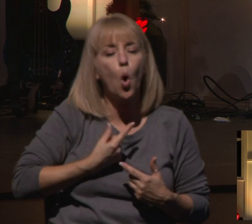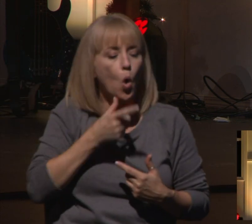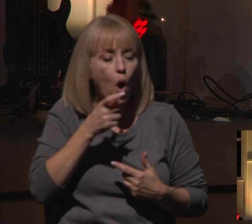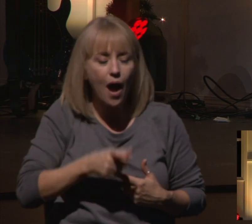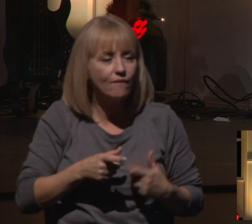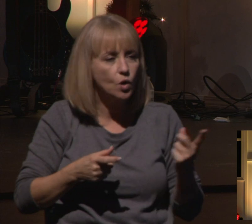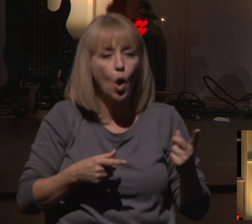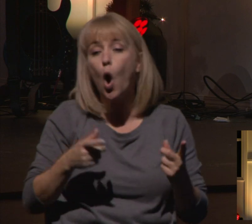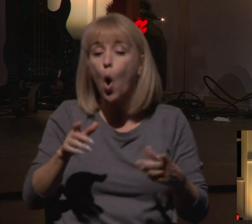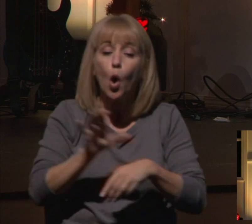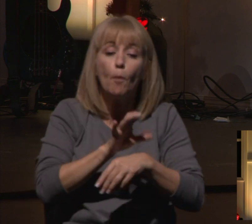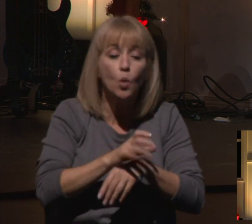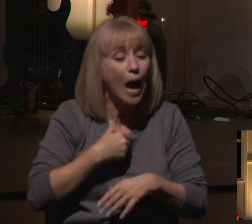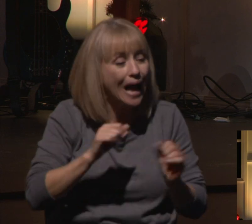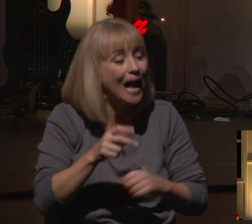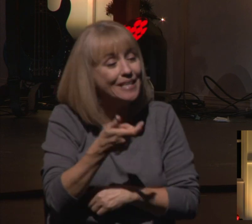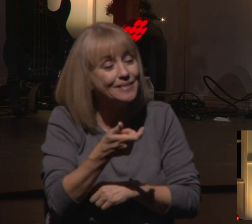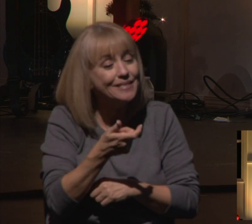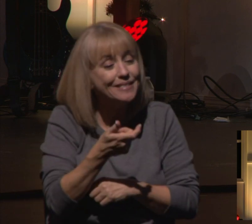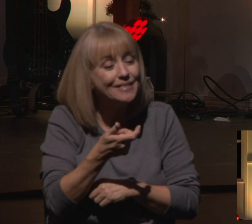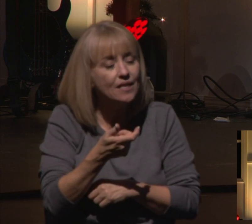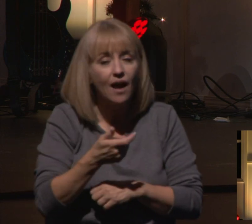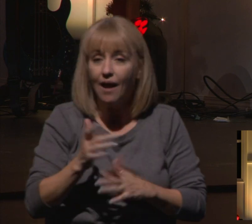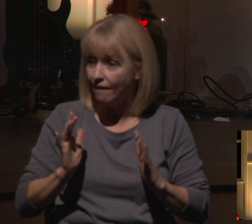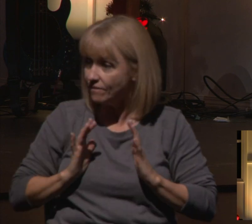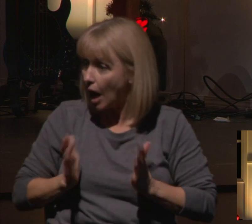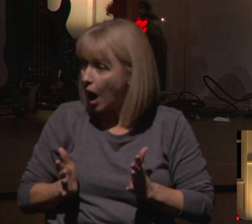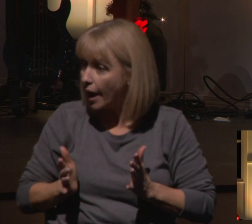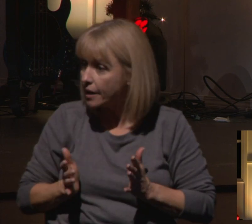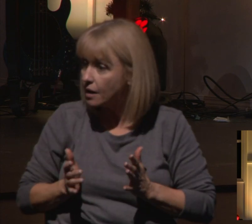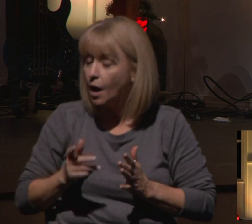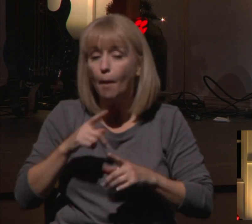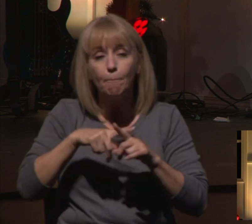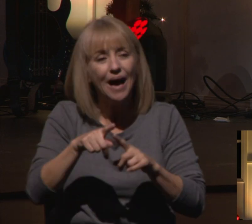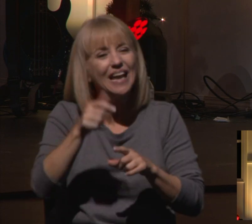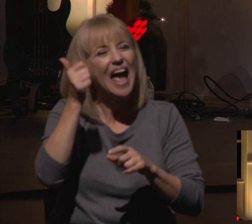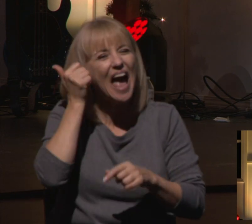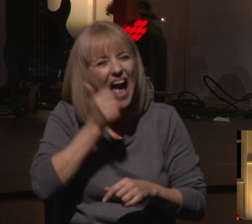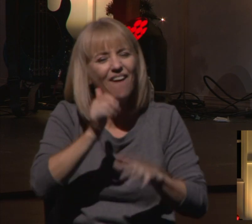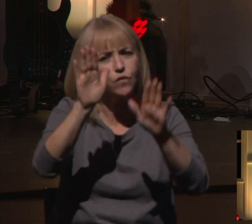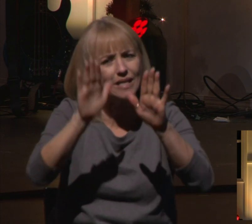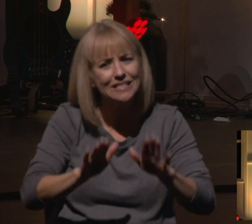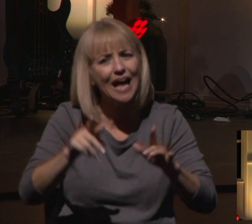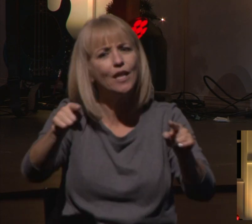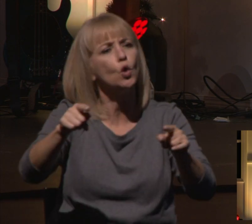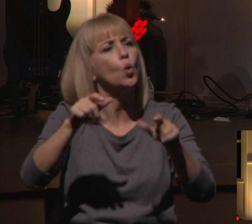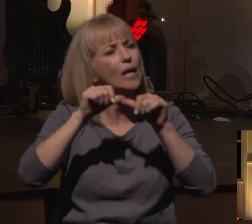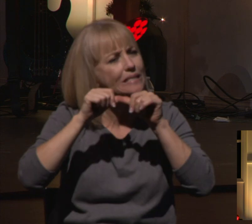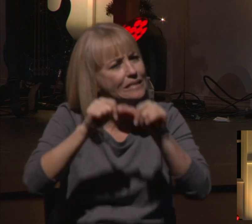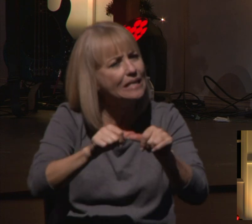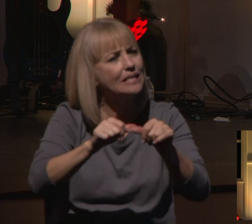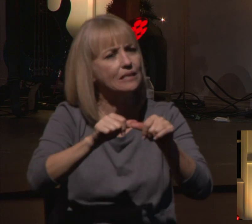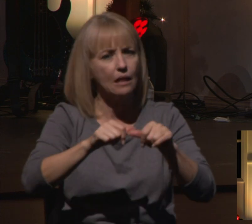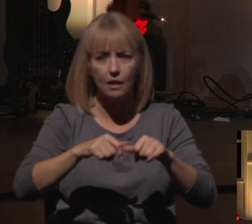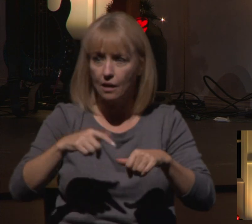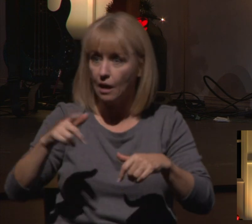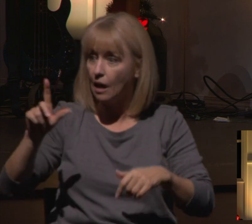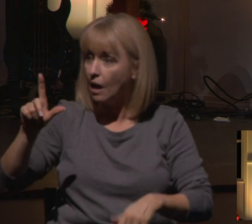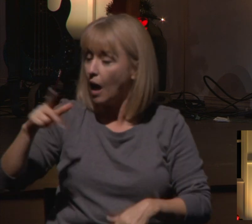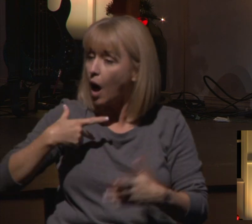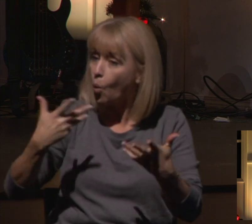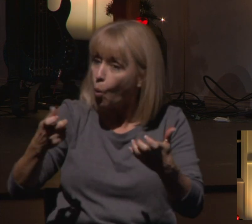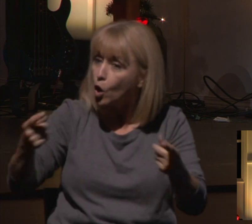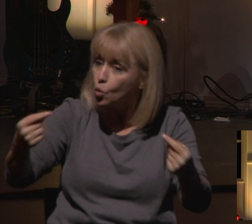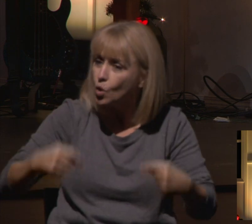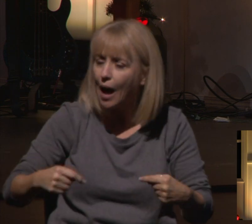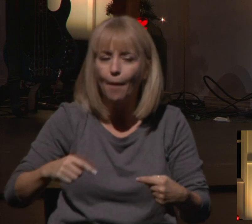on digital. Be on person. But make it consistent. Be here every single week. And when I say be here, mean be here live. And